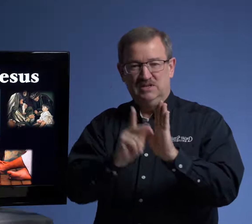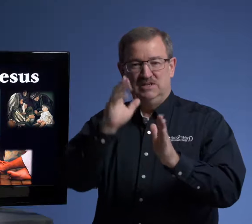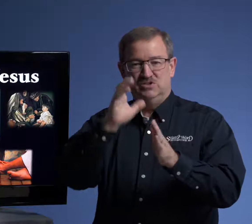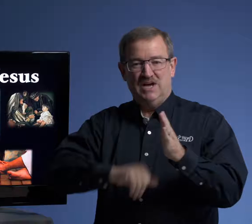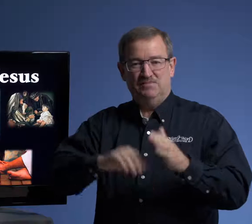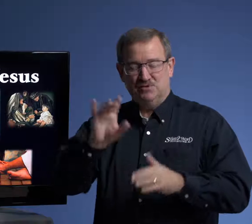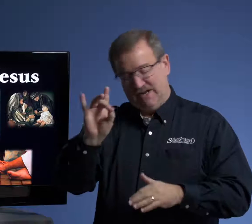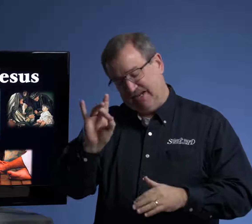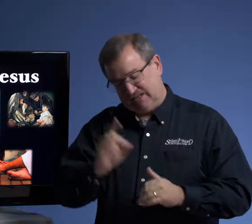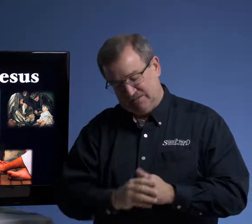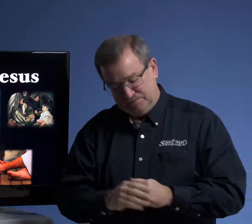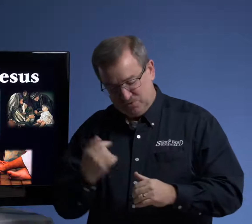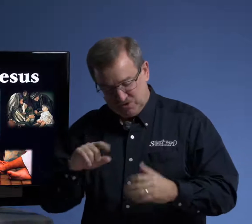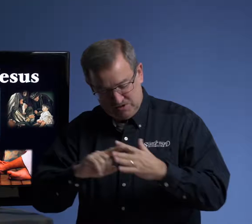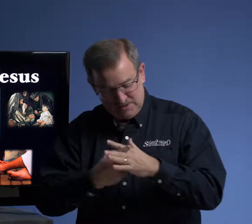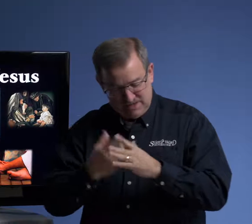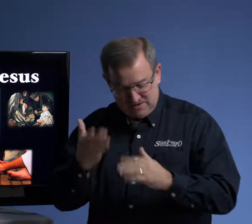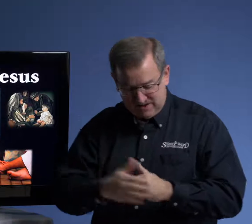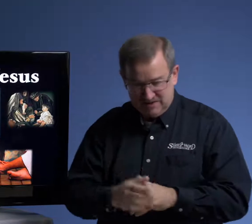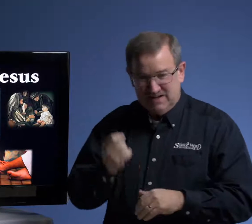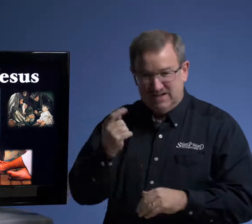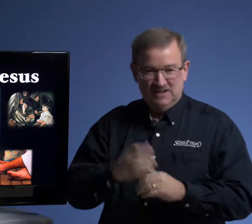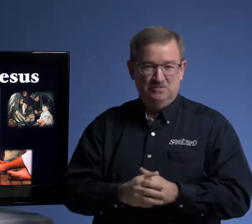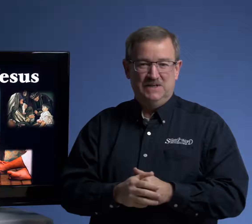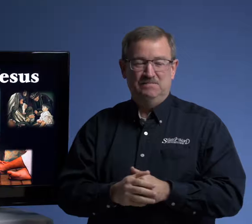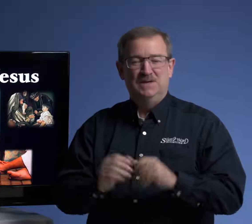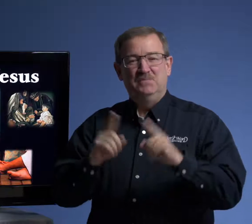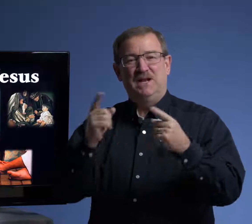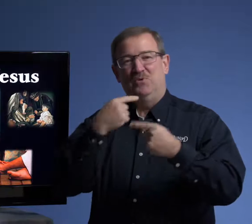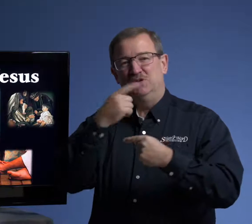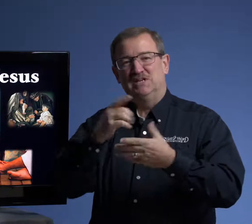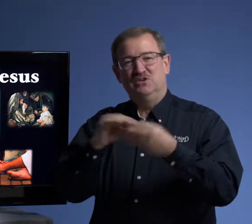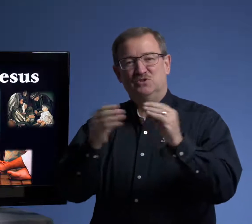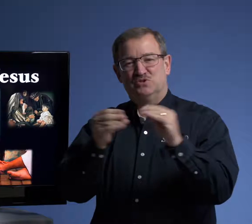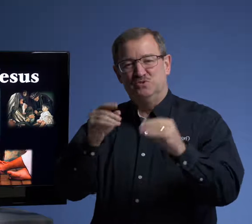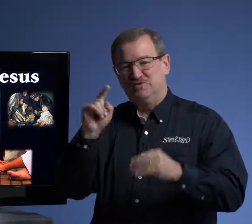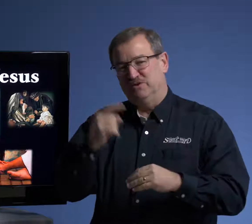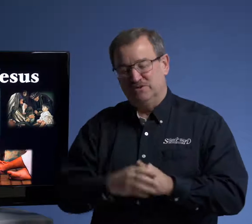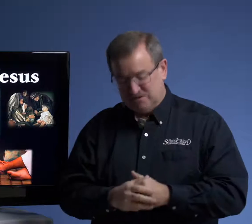chapter 8. We're going to begin there in a little bit. But I want to tell you a story first.